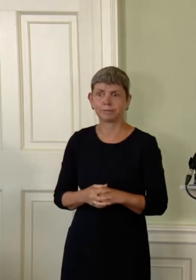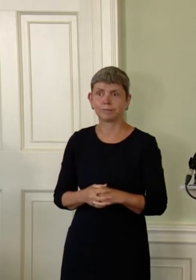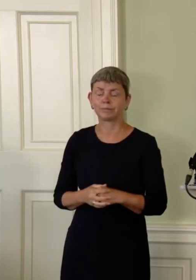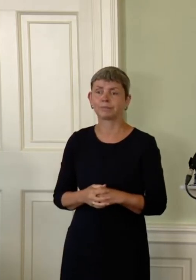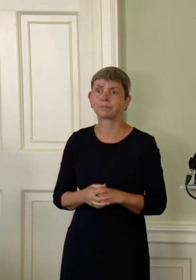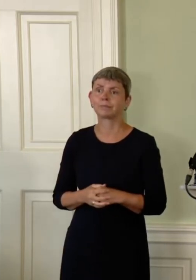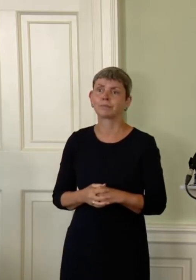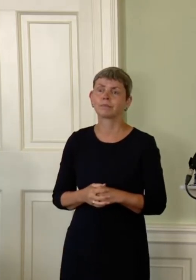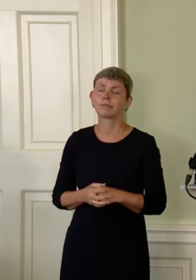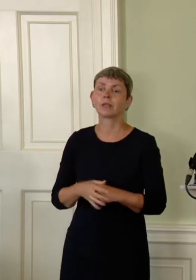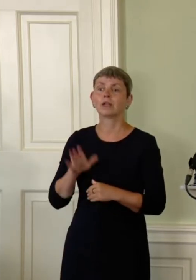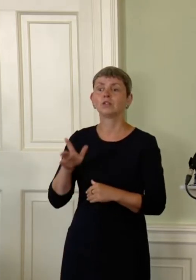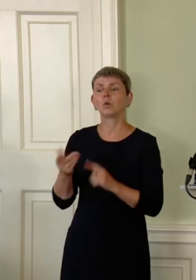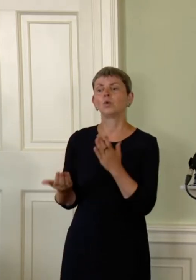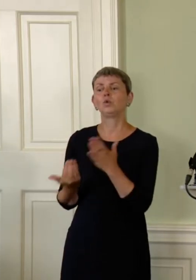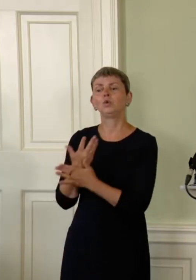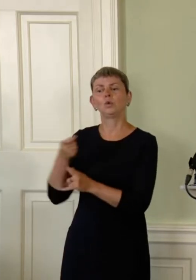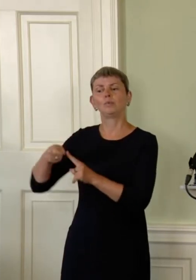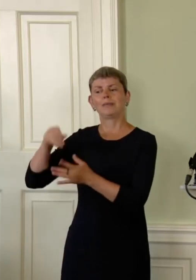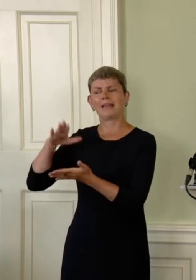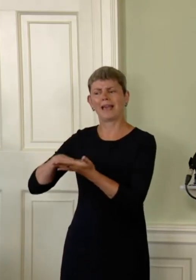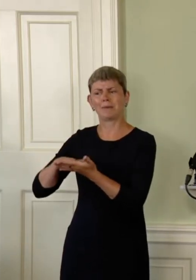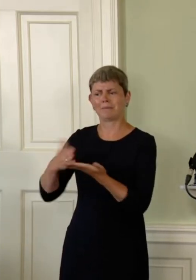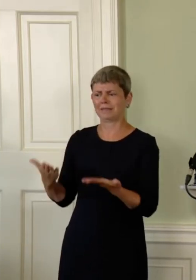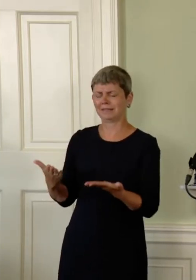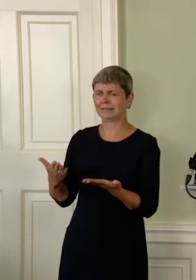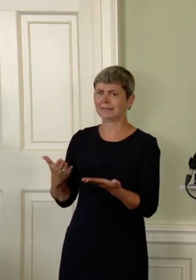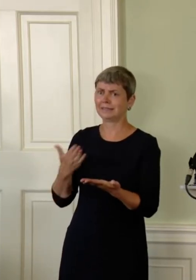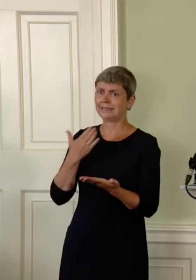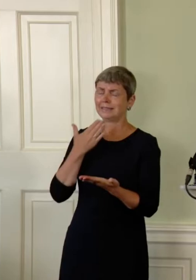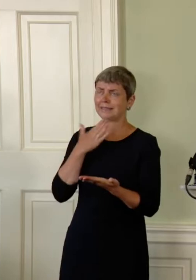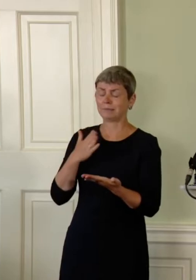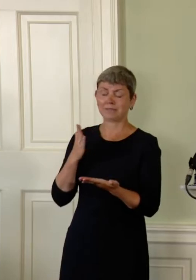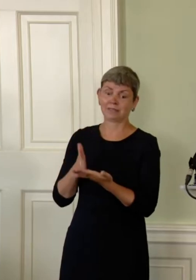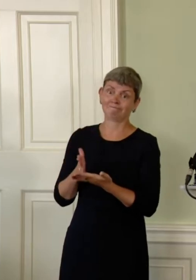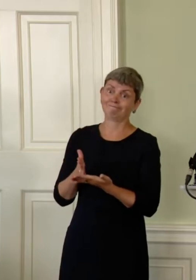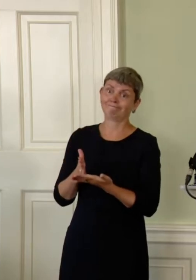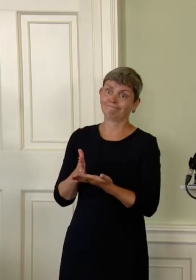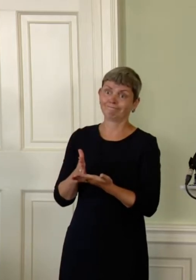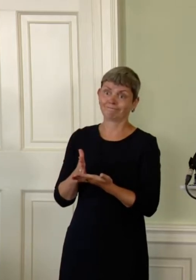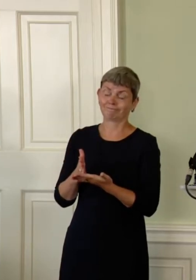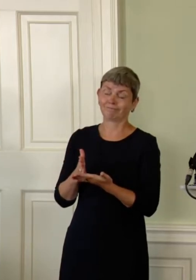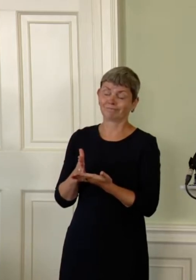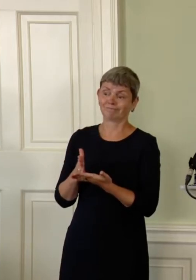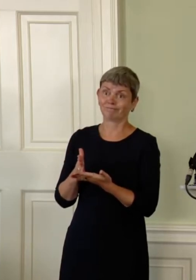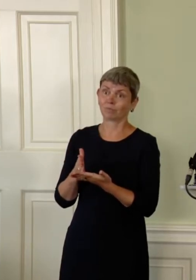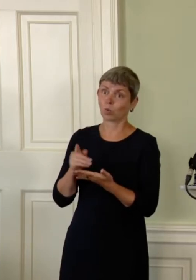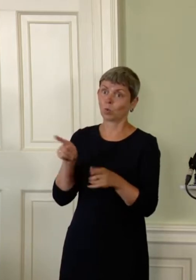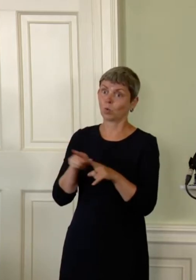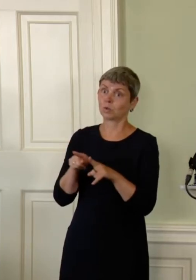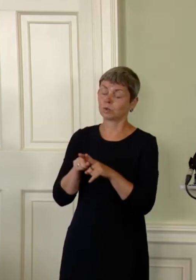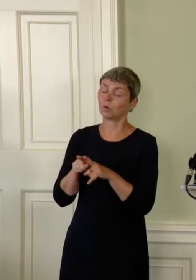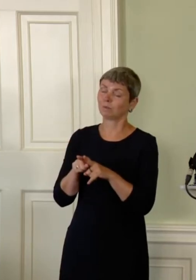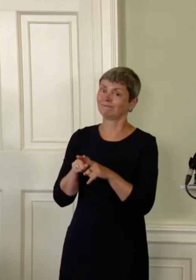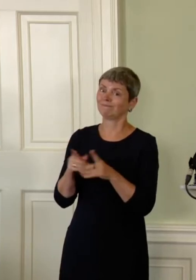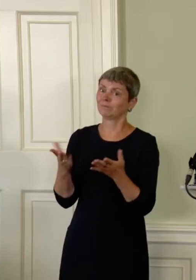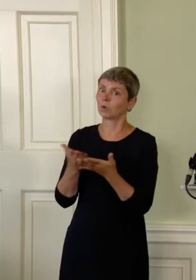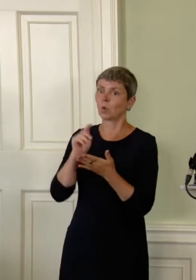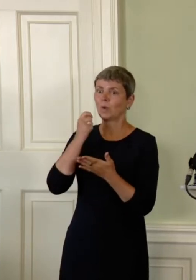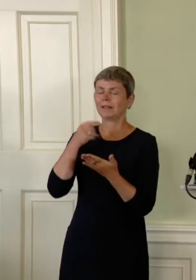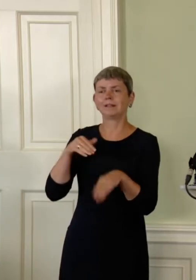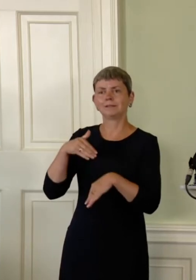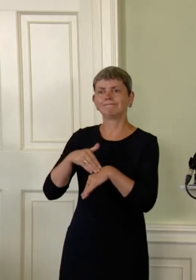change of Tory leader seems virtually certain to be accompanied by a shift even further